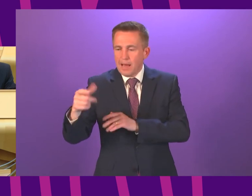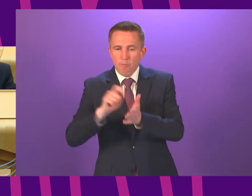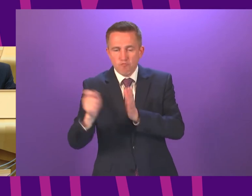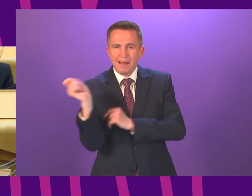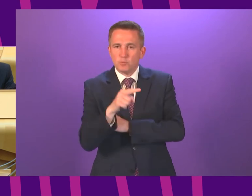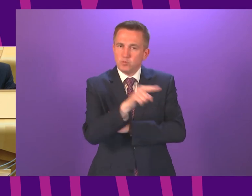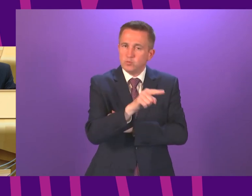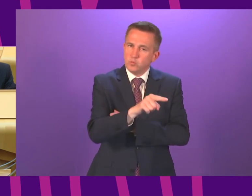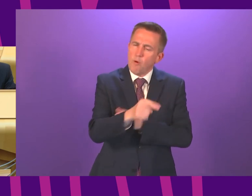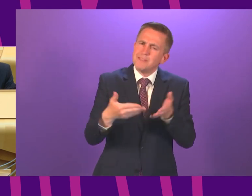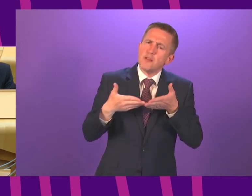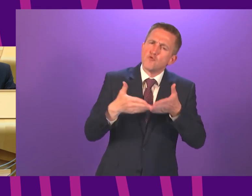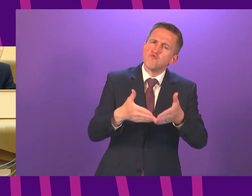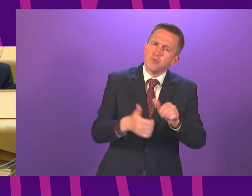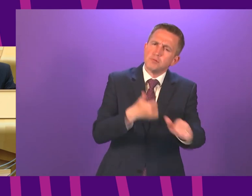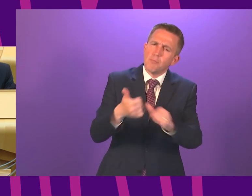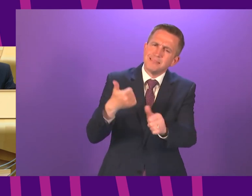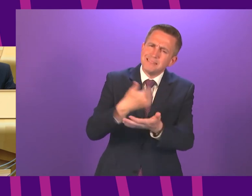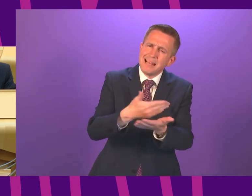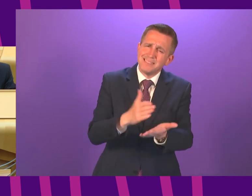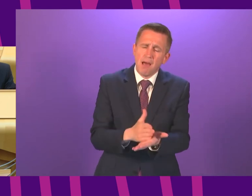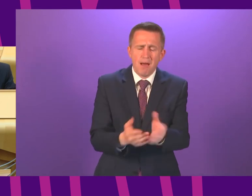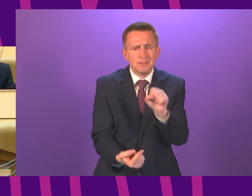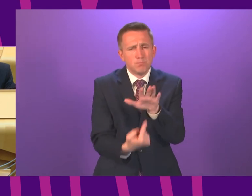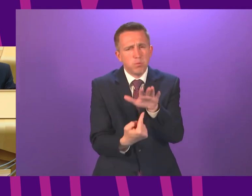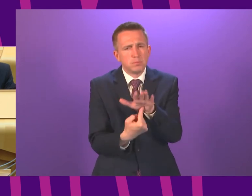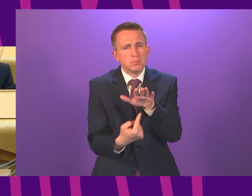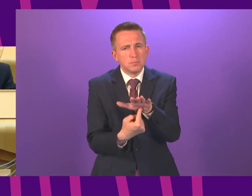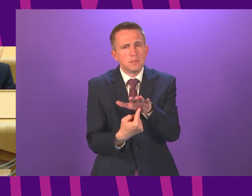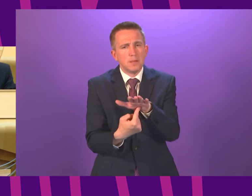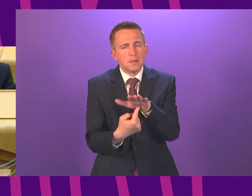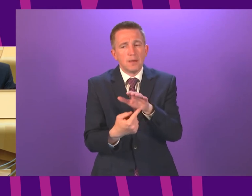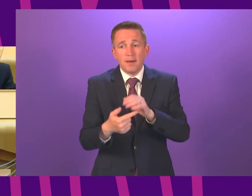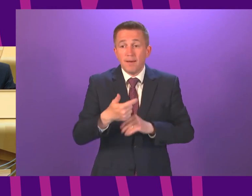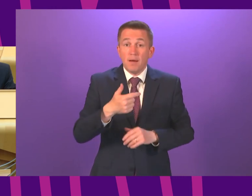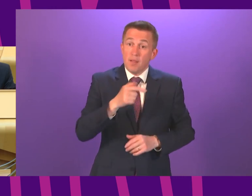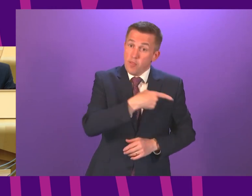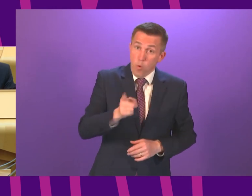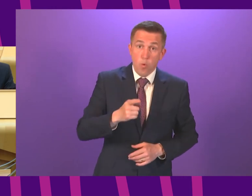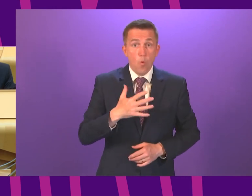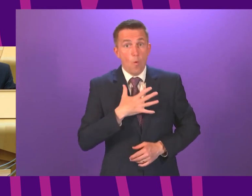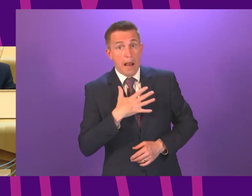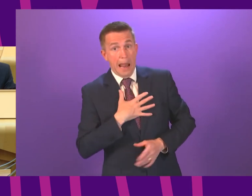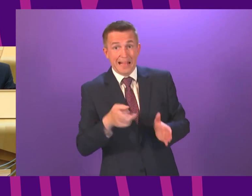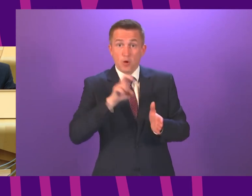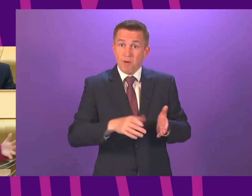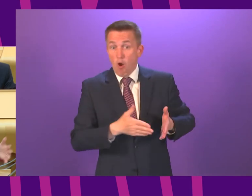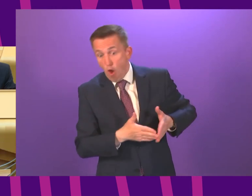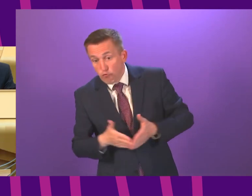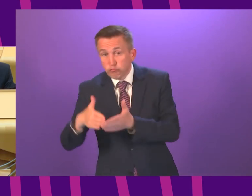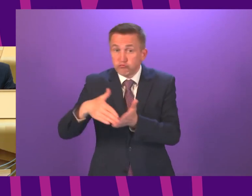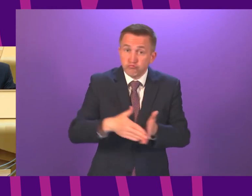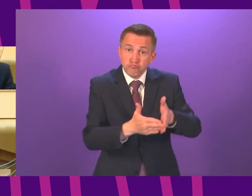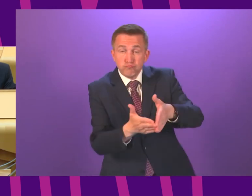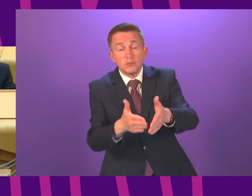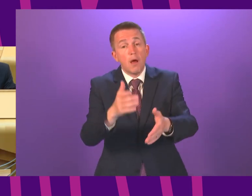to him Obviously the cruise sector is important economically important for people who enjoy taking cruises but we also know